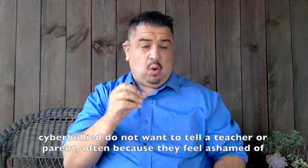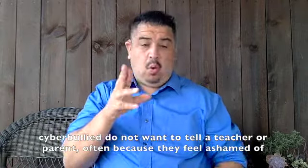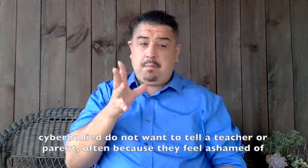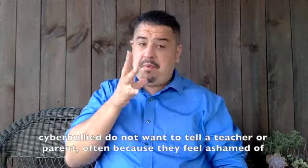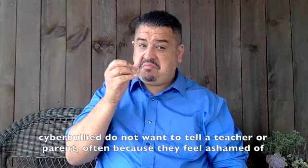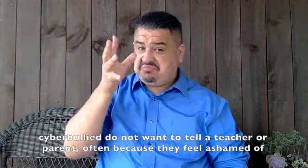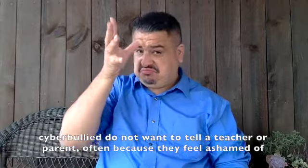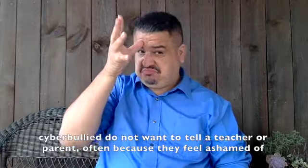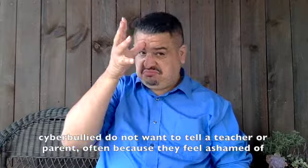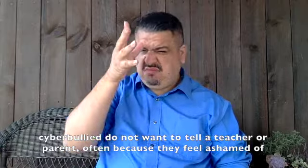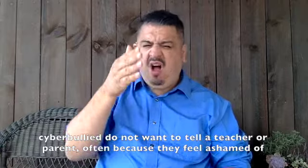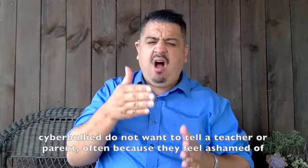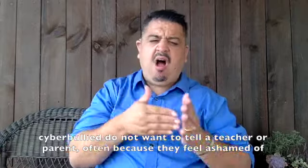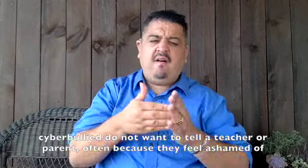often because they feel ashamed